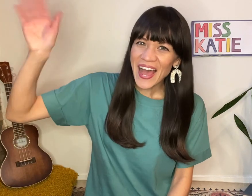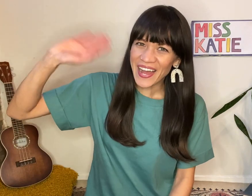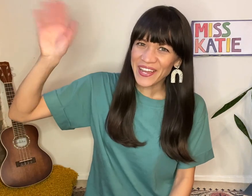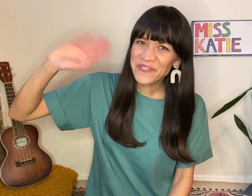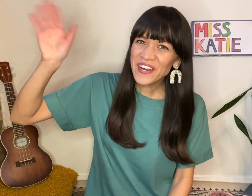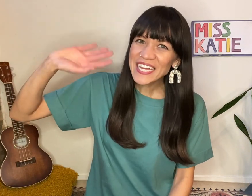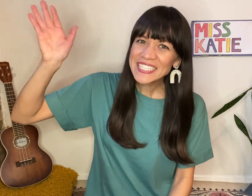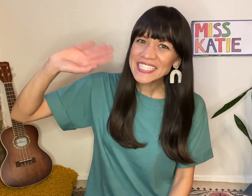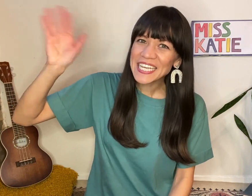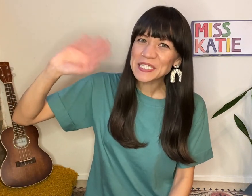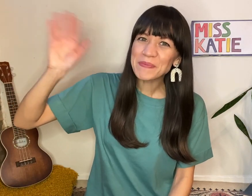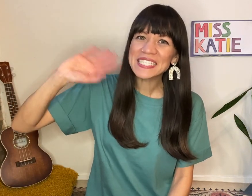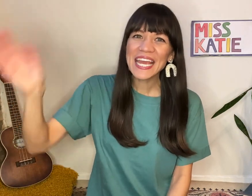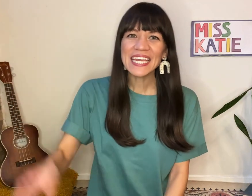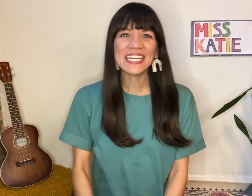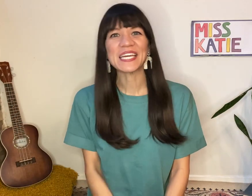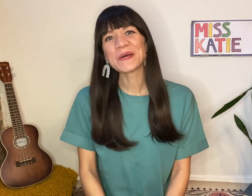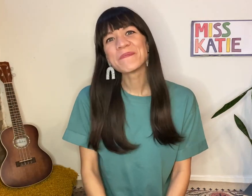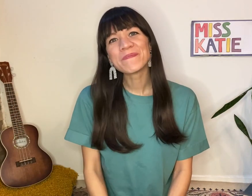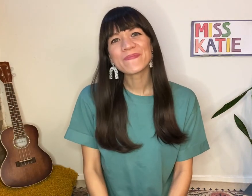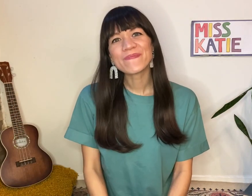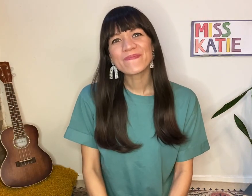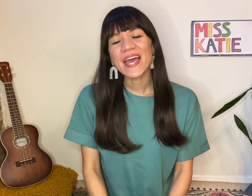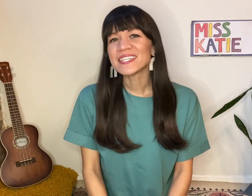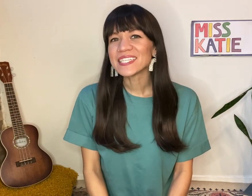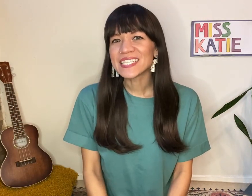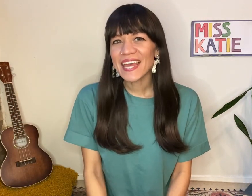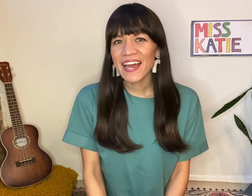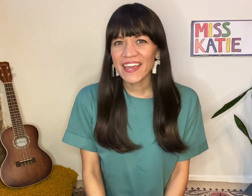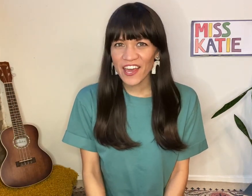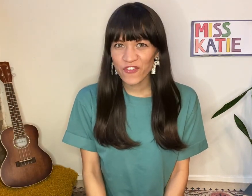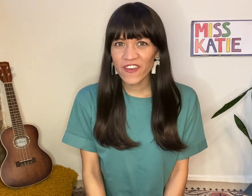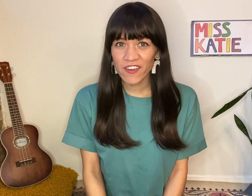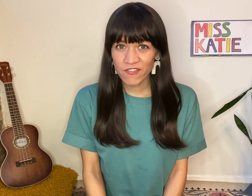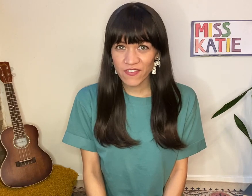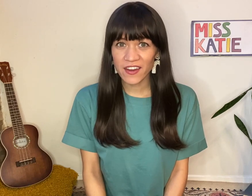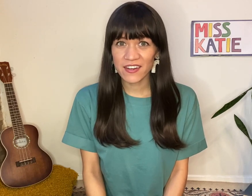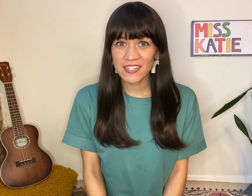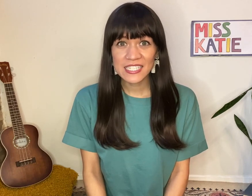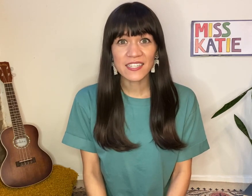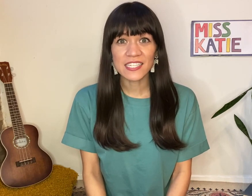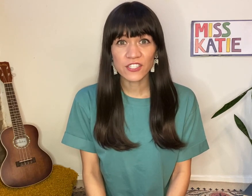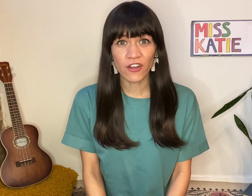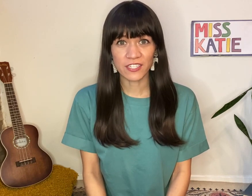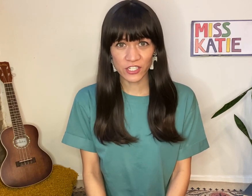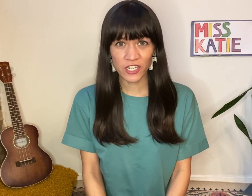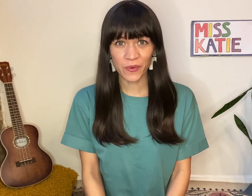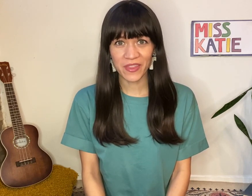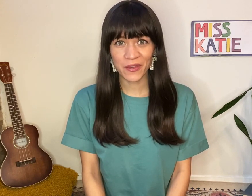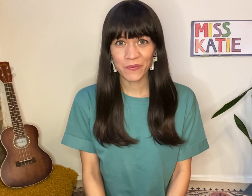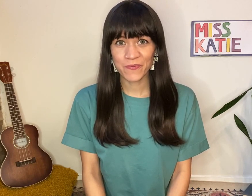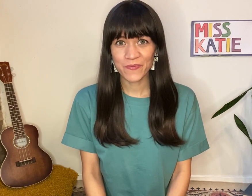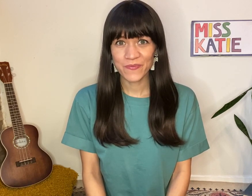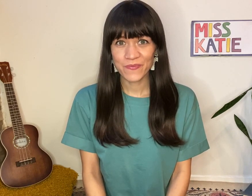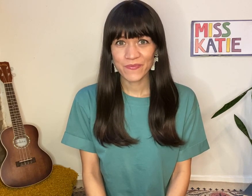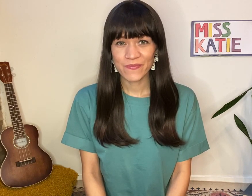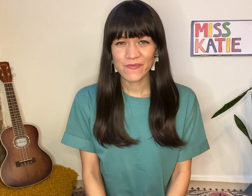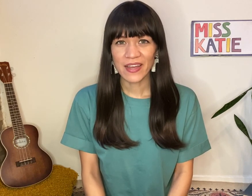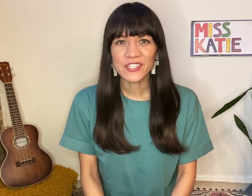Hi friends! It's Miss Katie. And today I have a very silly song to share with you. It's